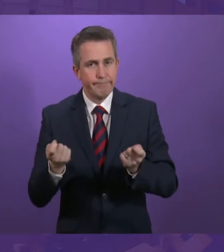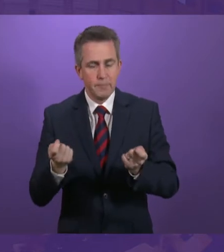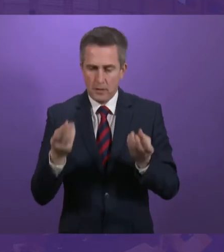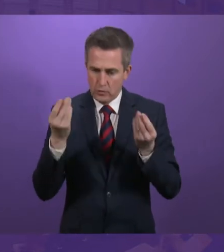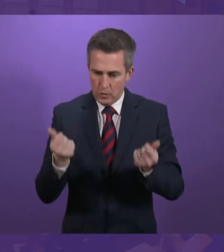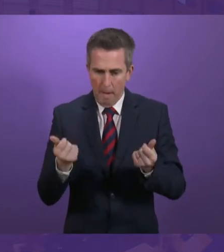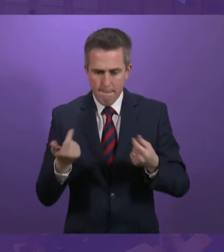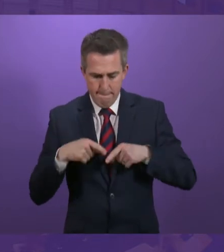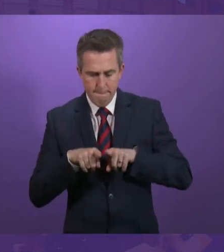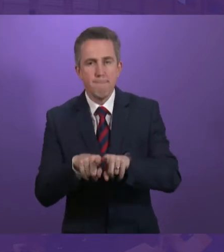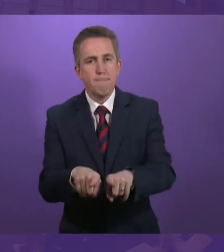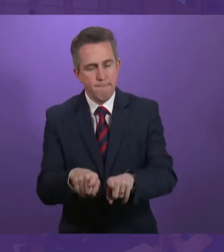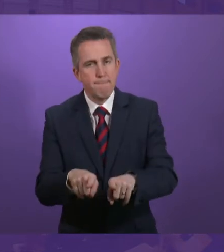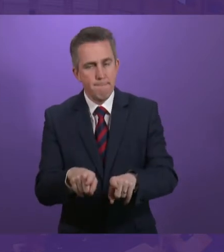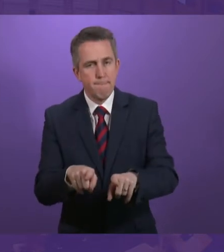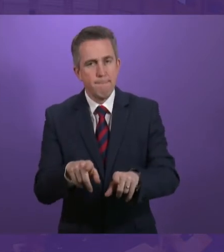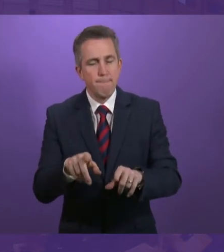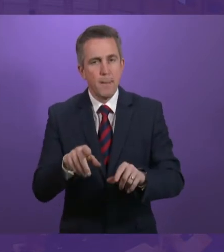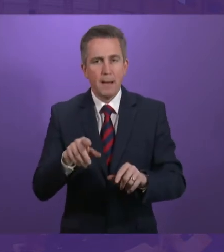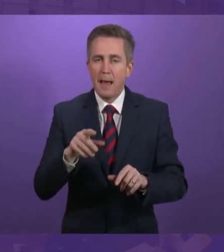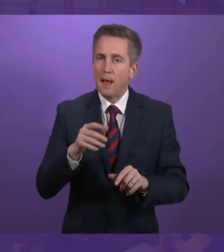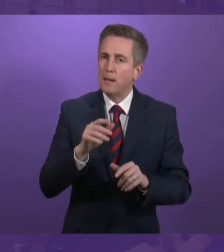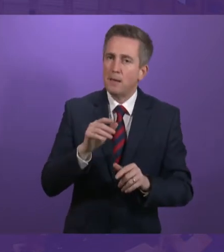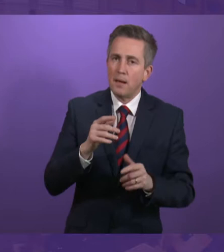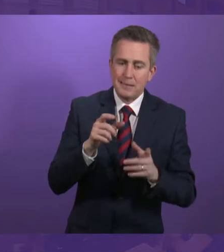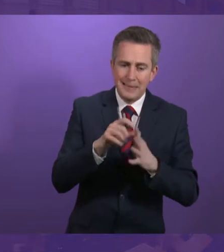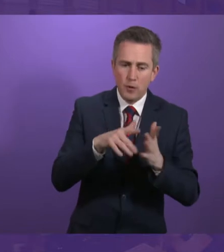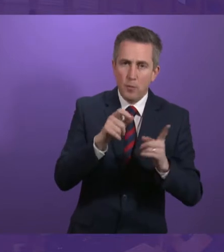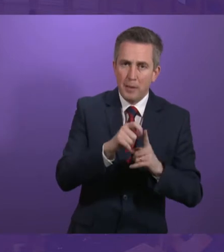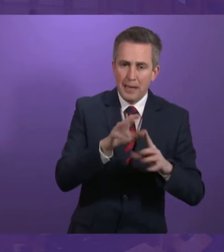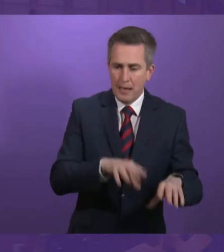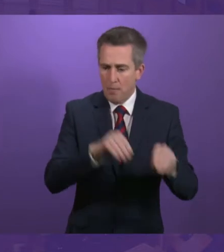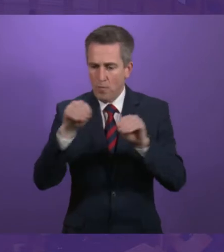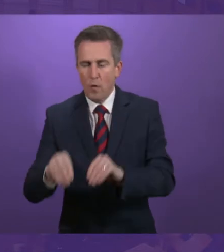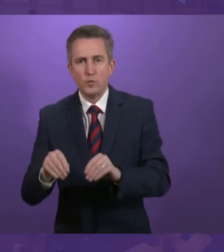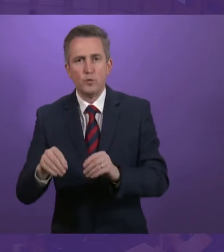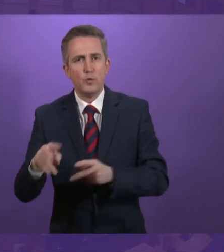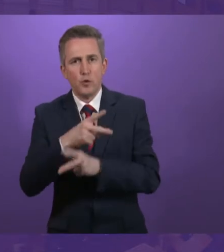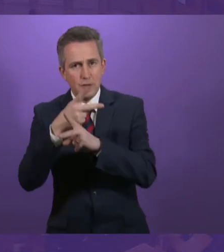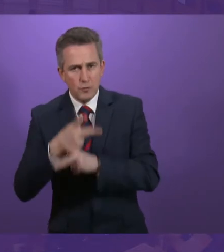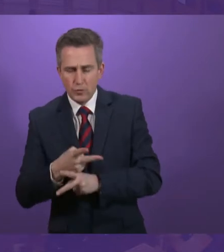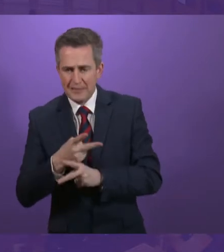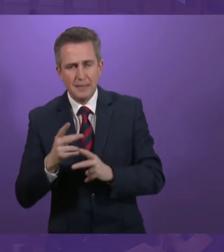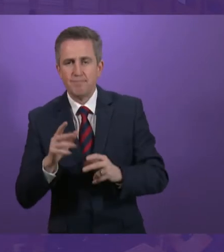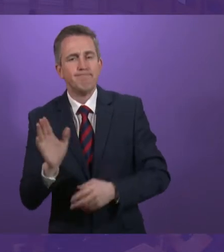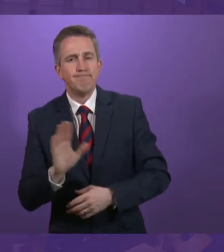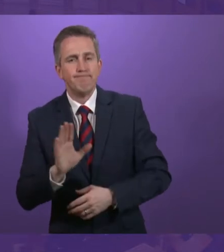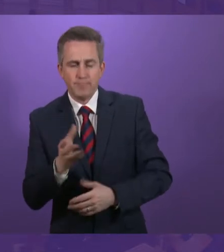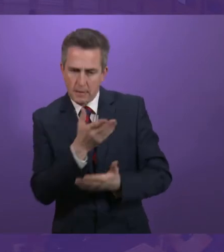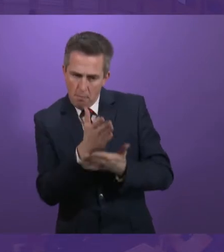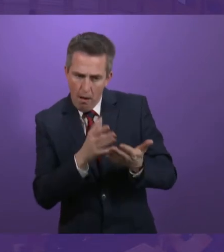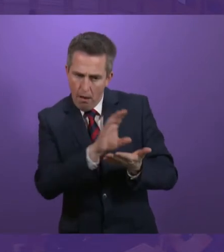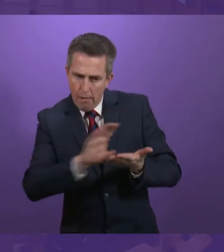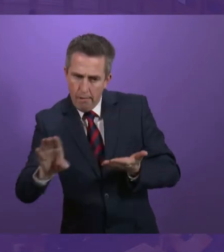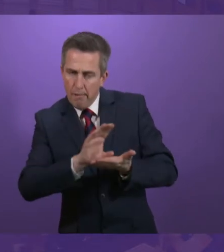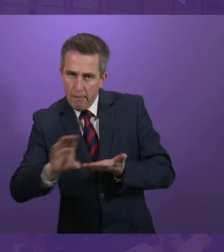interact with one another. This is not a lift and shift approach, where we take over the whole of Social Security and start changes